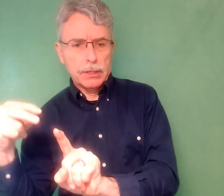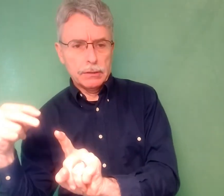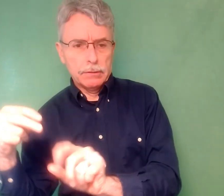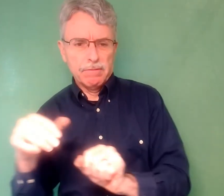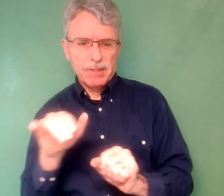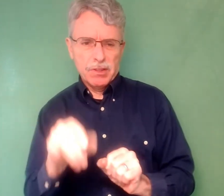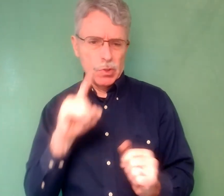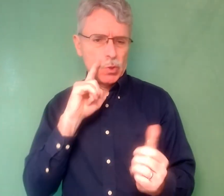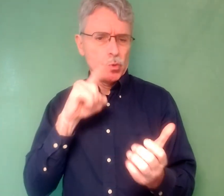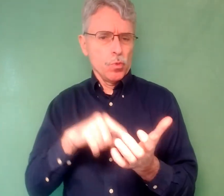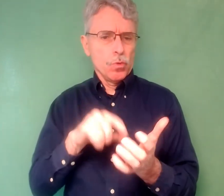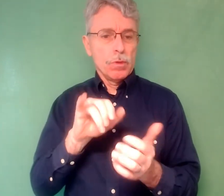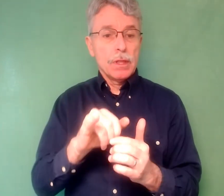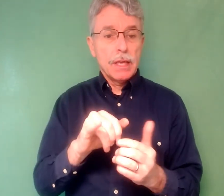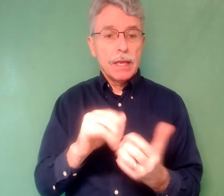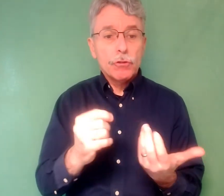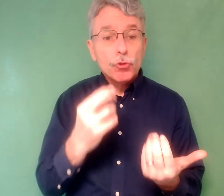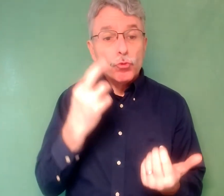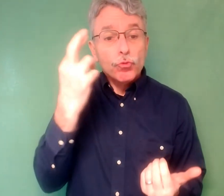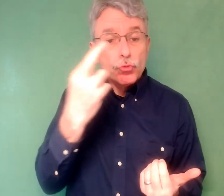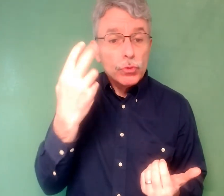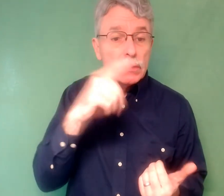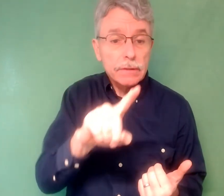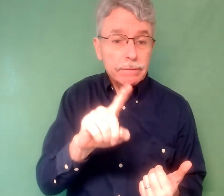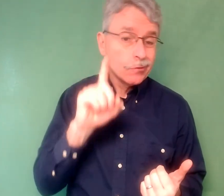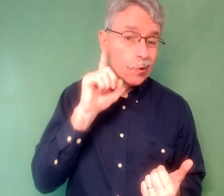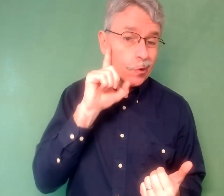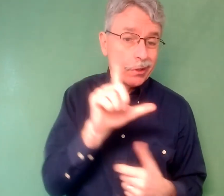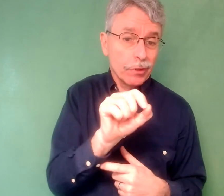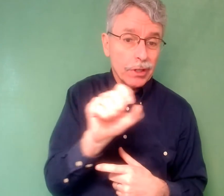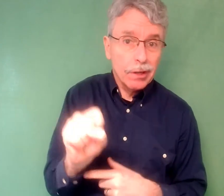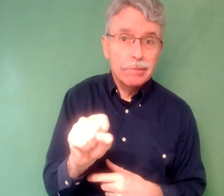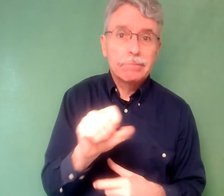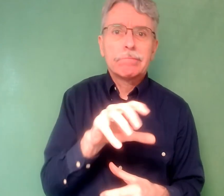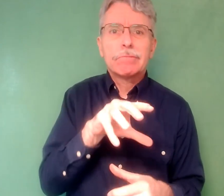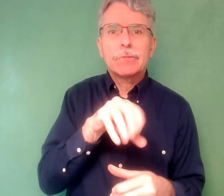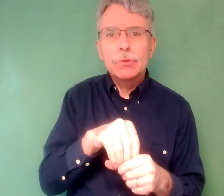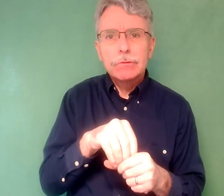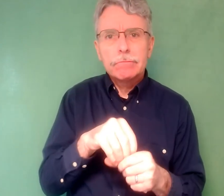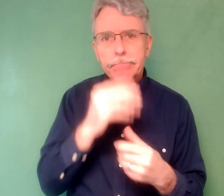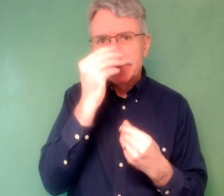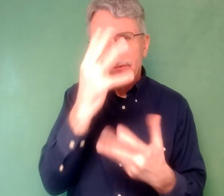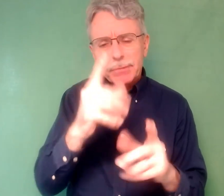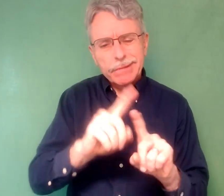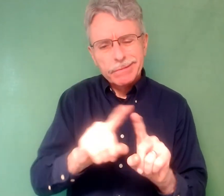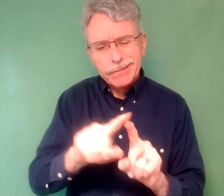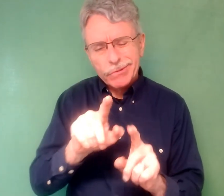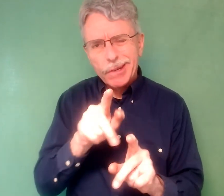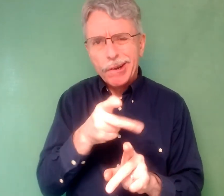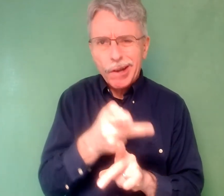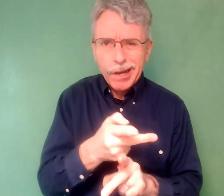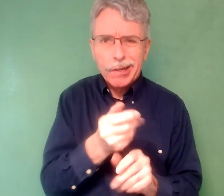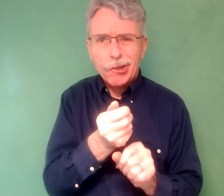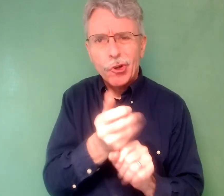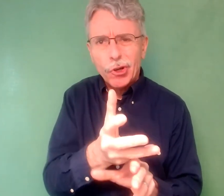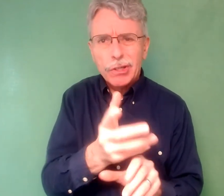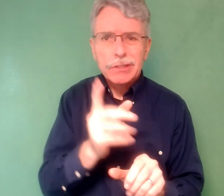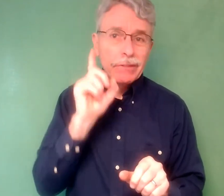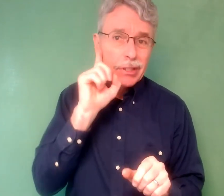populace, they also illustrate that much more and different information must be obtained and analyzed in order to